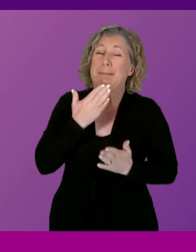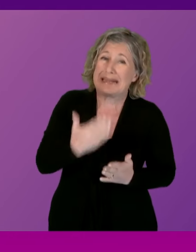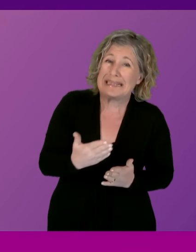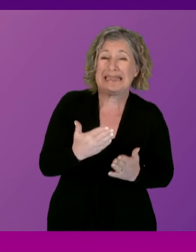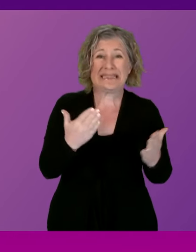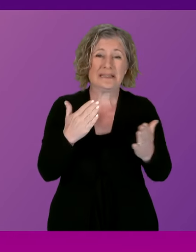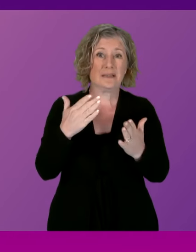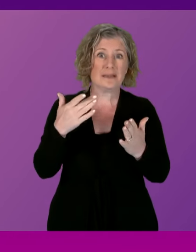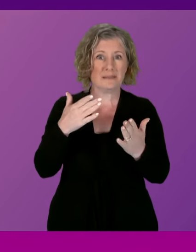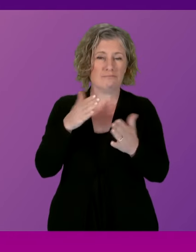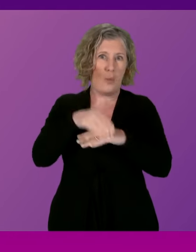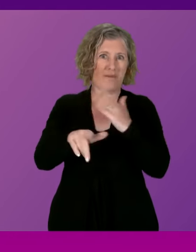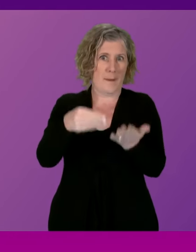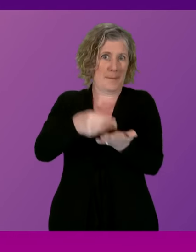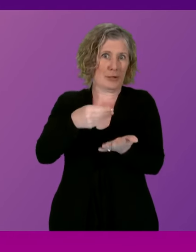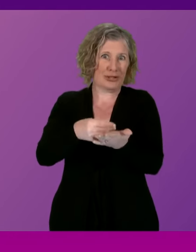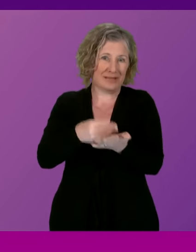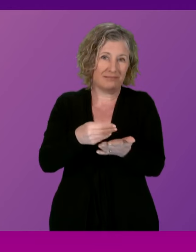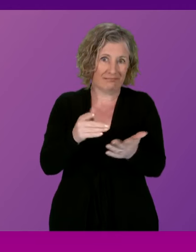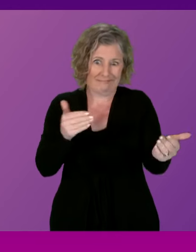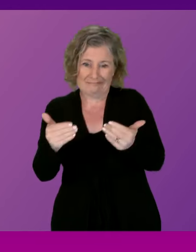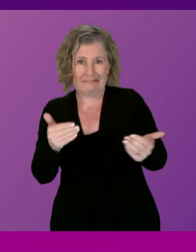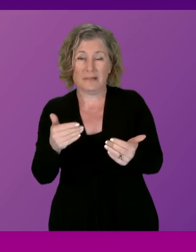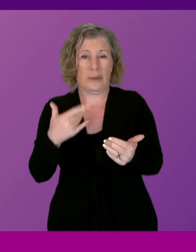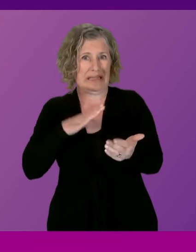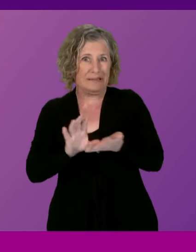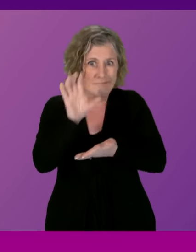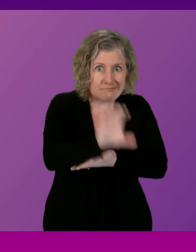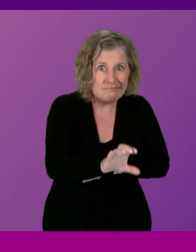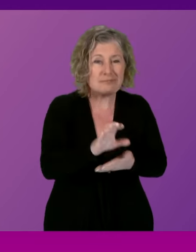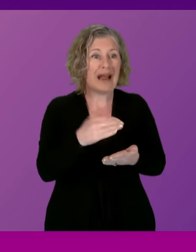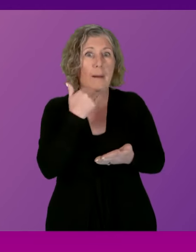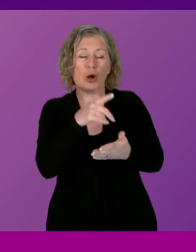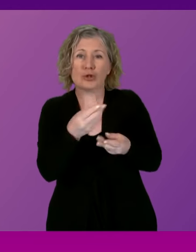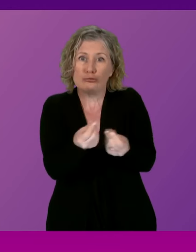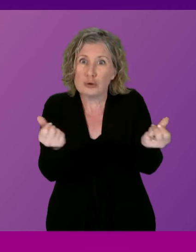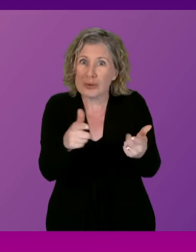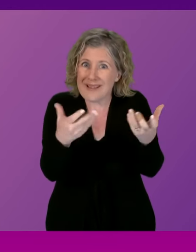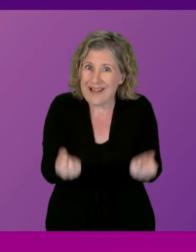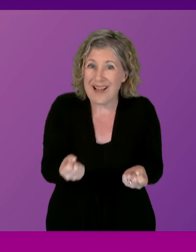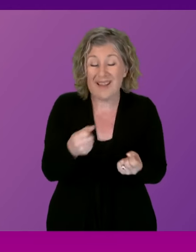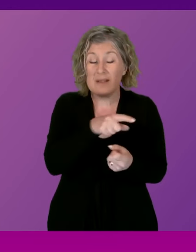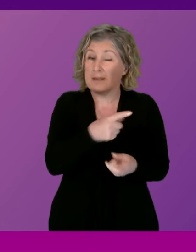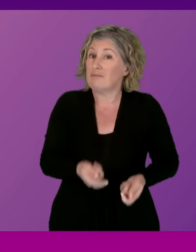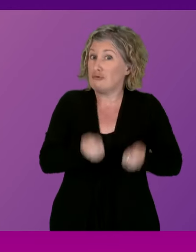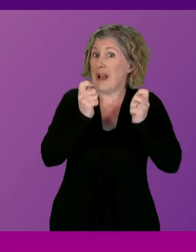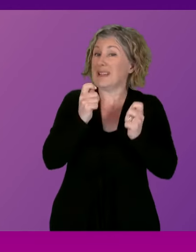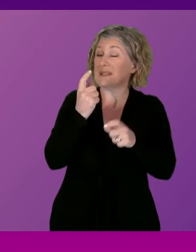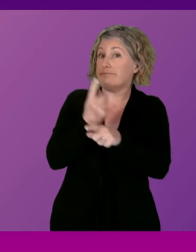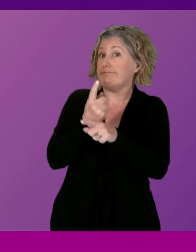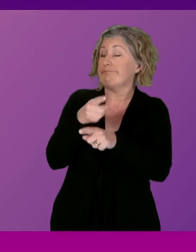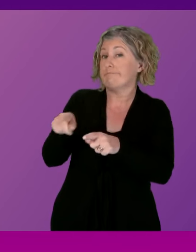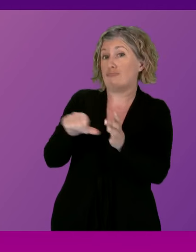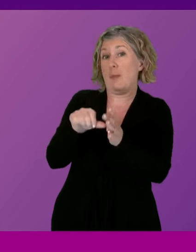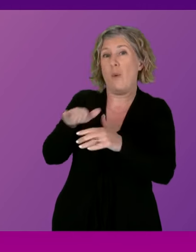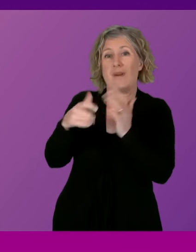the budgetary position that they are in, both in terms of the capital and resource. And RAC was mentioned in those discussions. So I will,